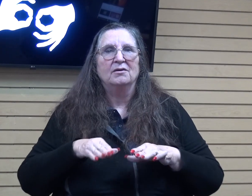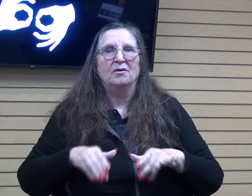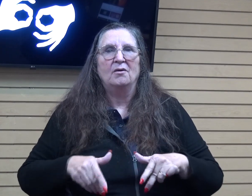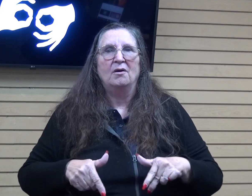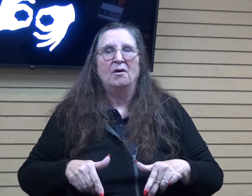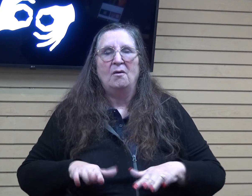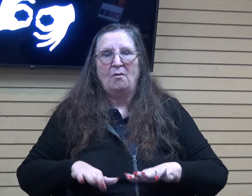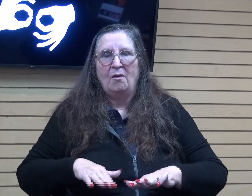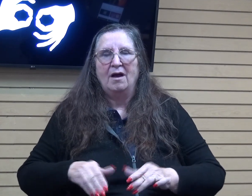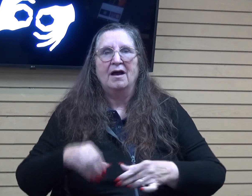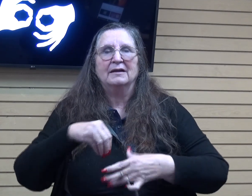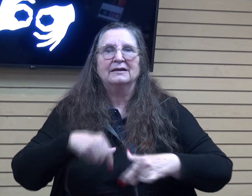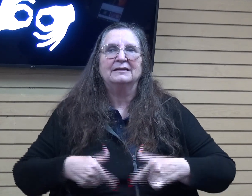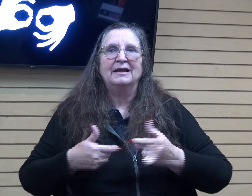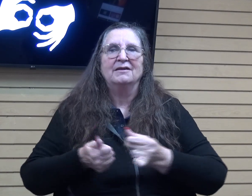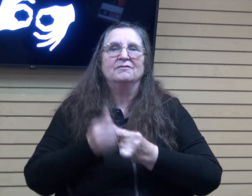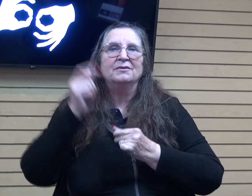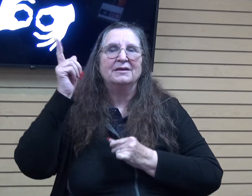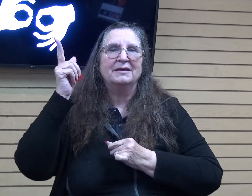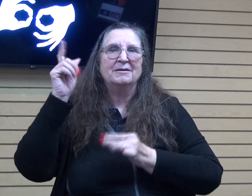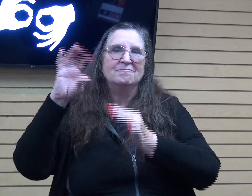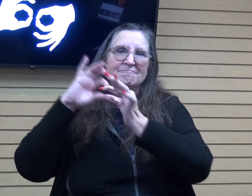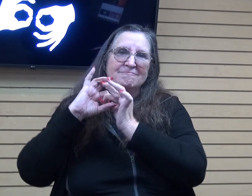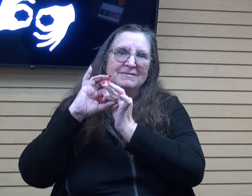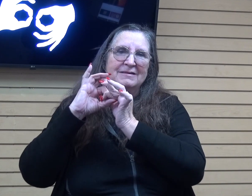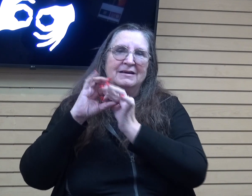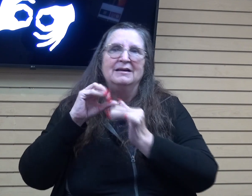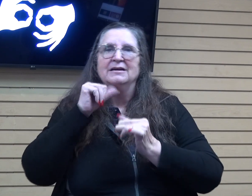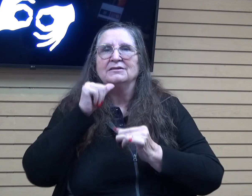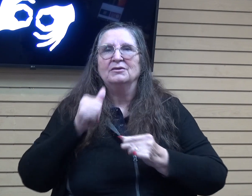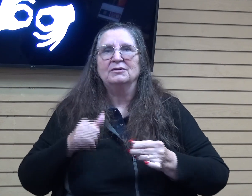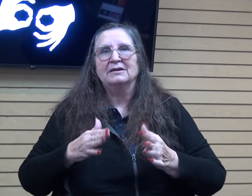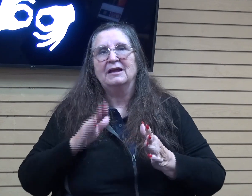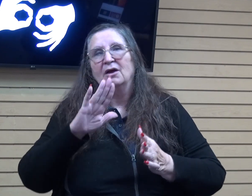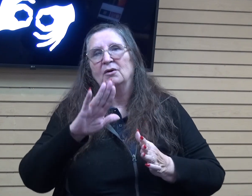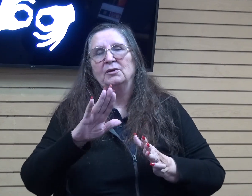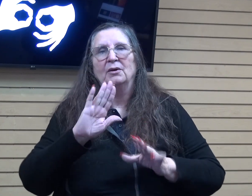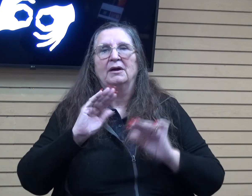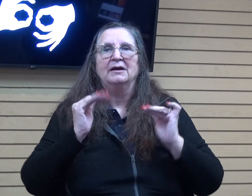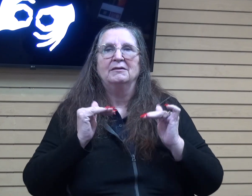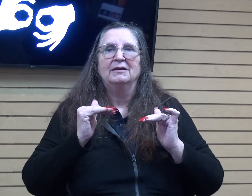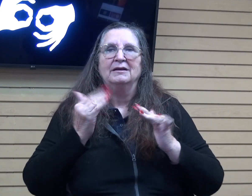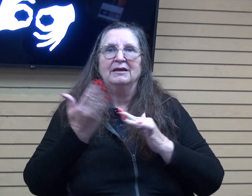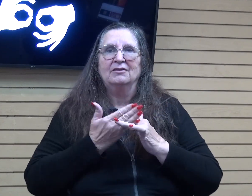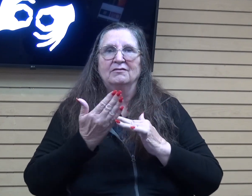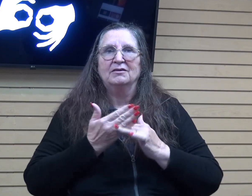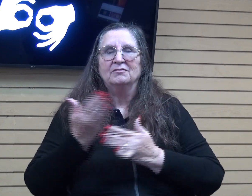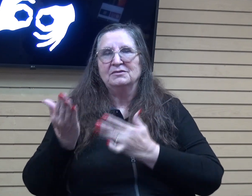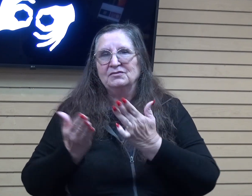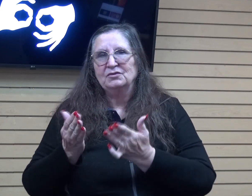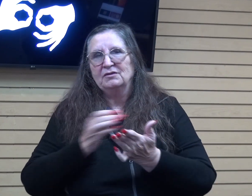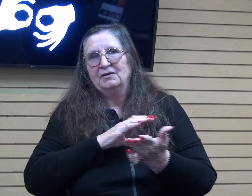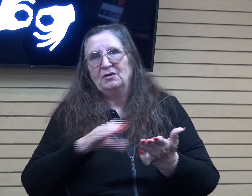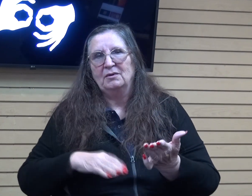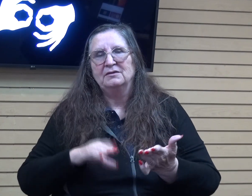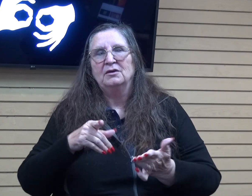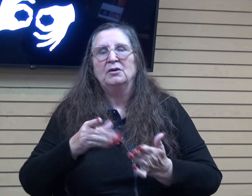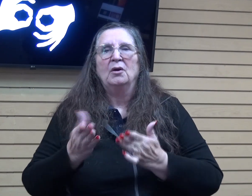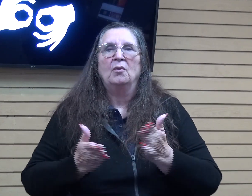so again, don't let your expectations get in the way of serving Christ or your walk with Christ or